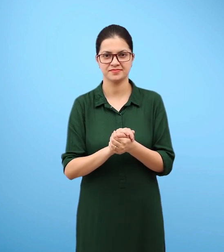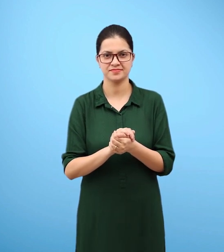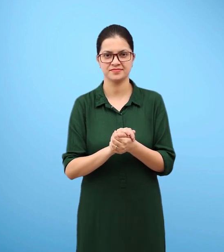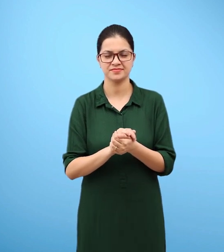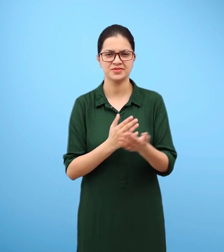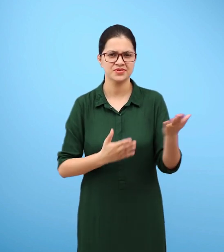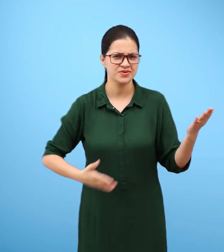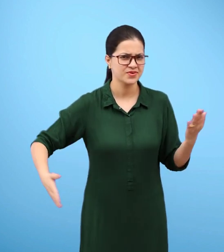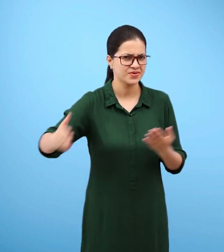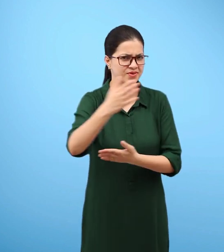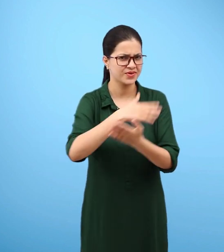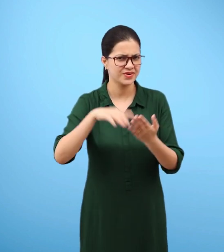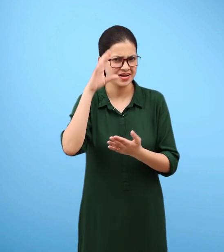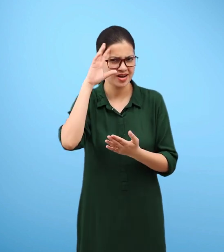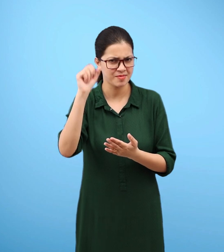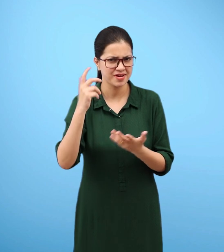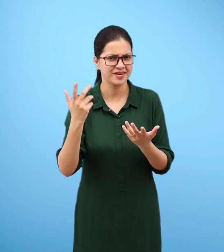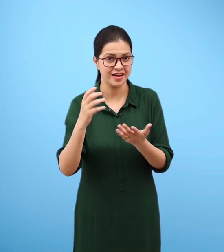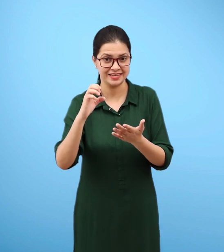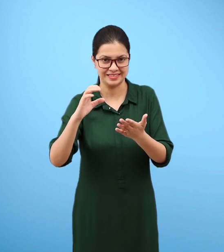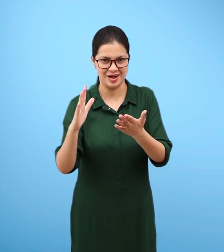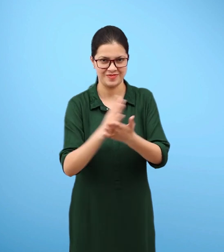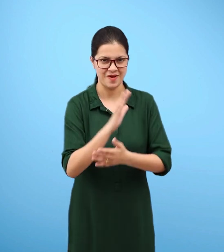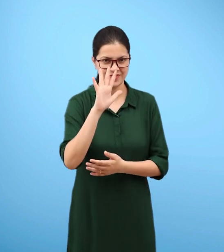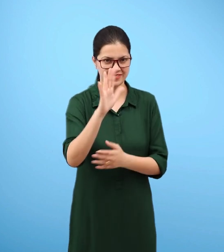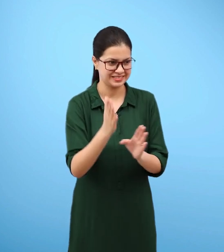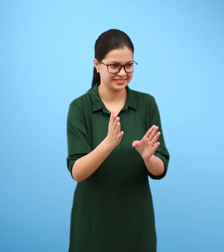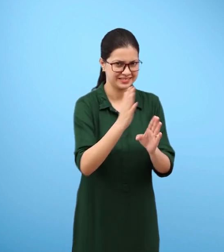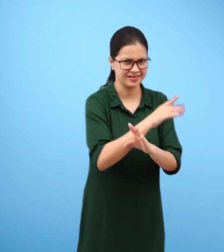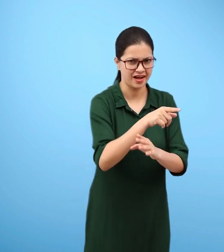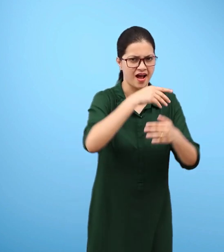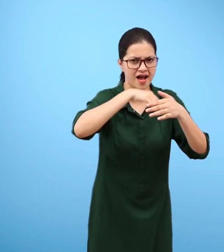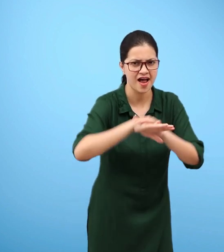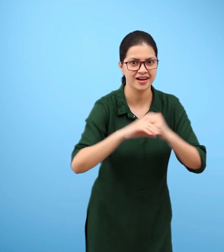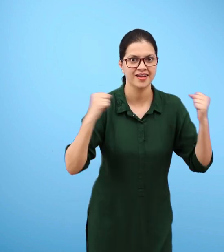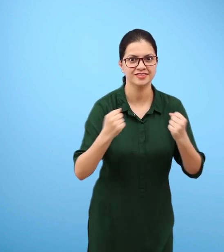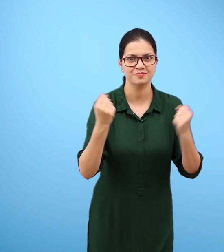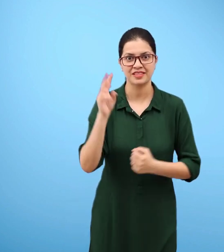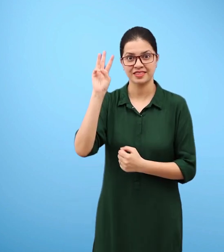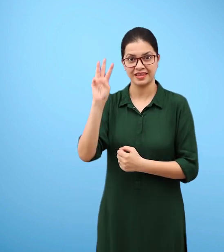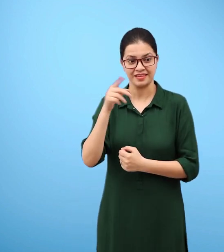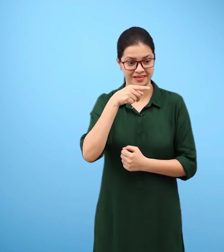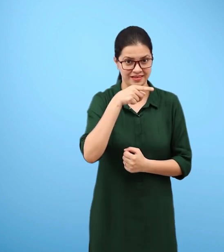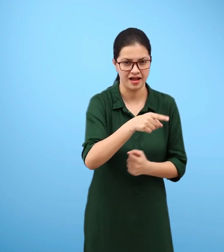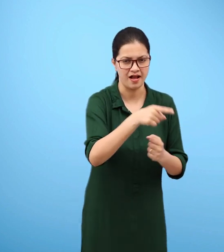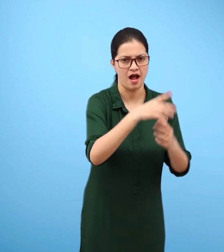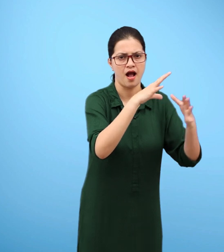Do you remember Activity 3 in Chapter 5 in which you separated the sand and sawdust by